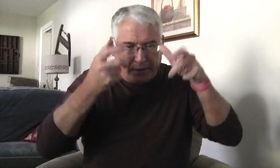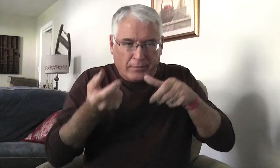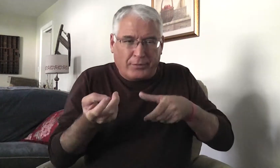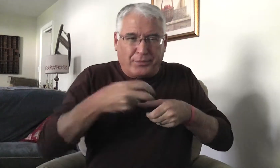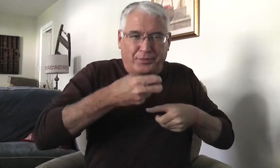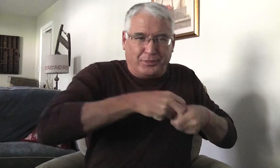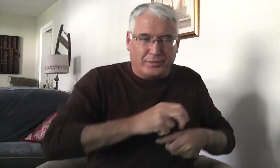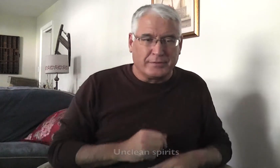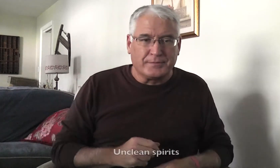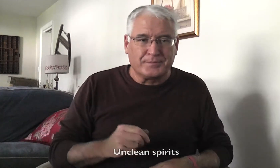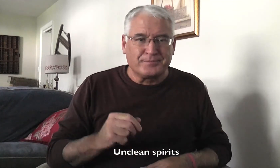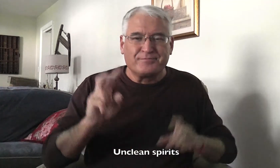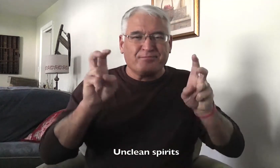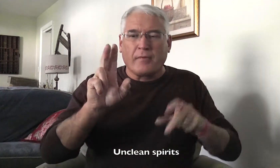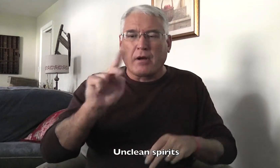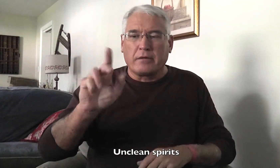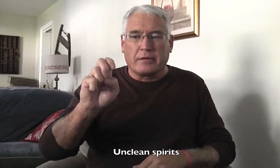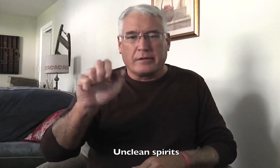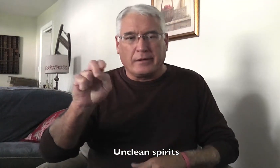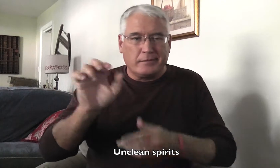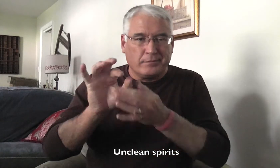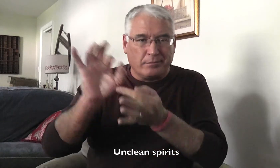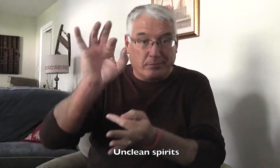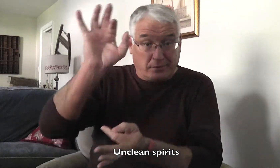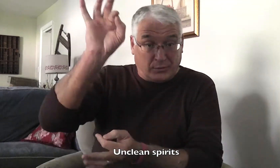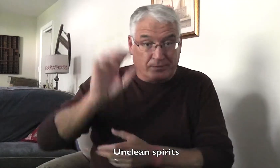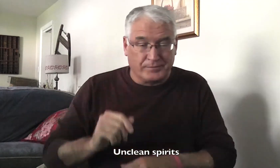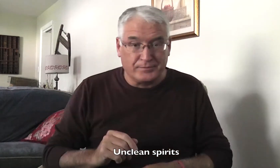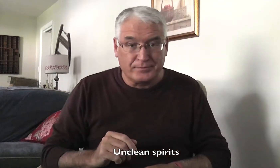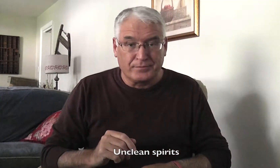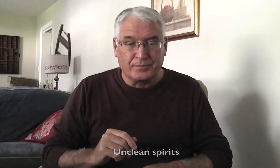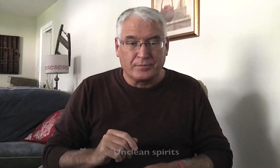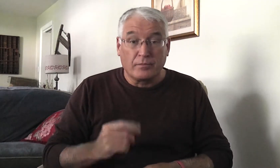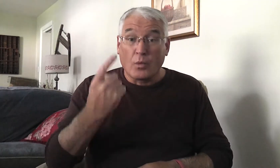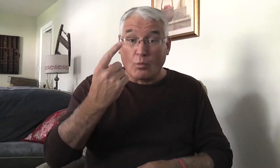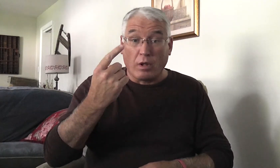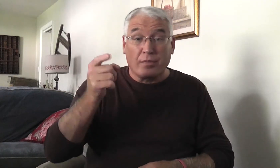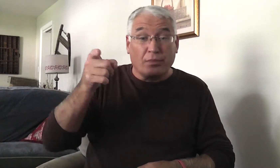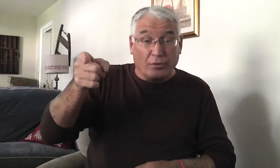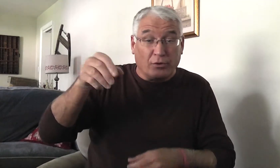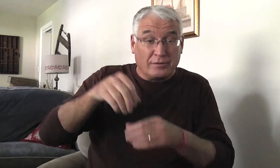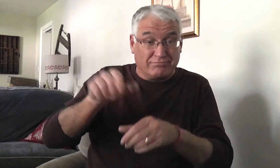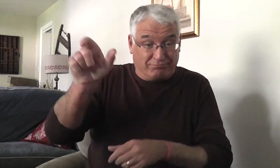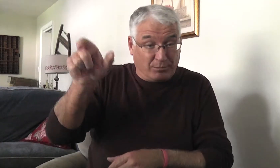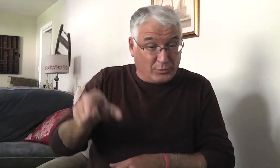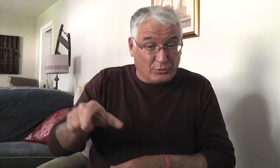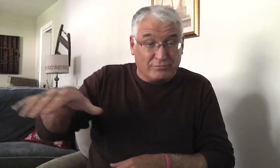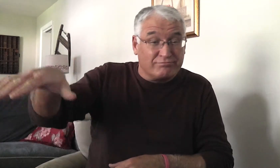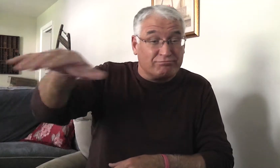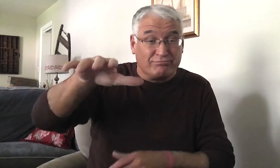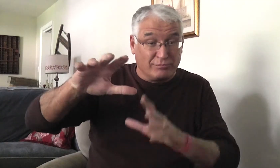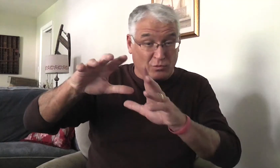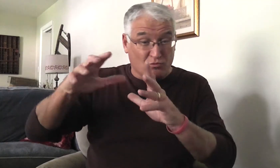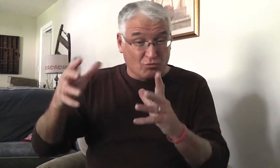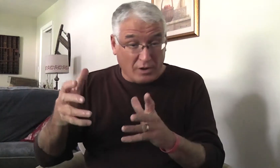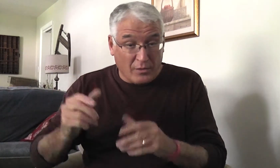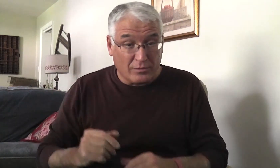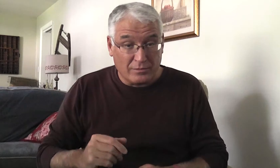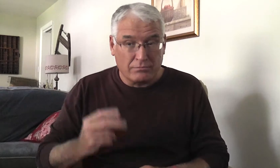The people would have demons that overtook them. They were unclean spirits. One person that was there in the group,